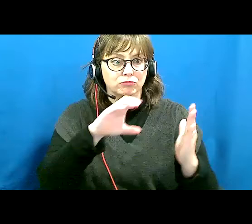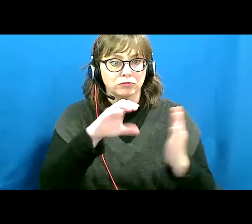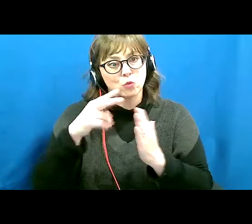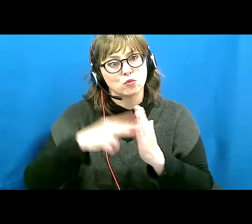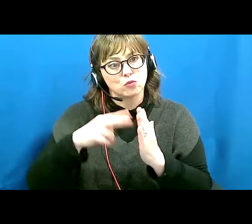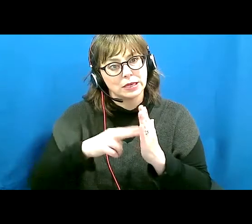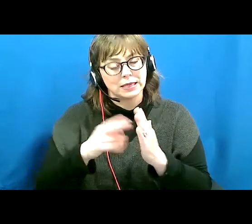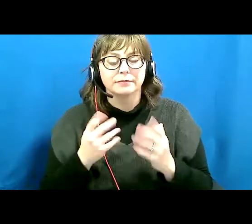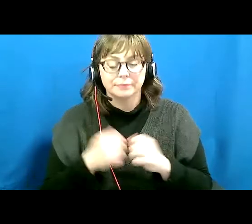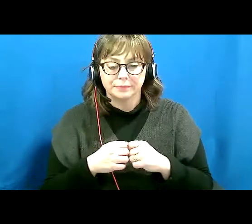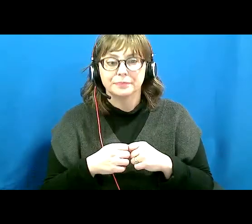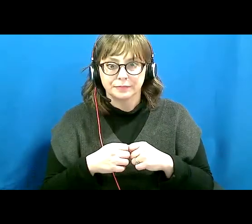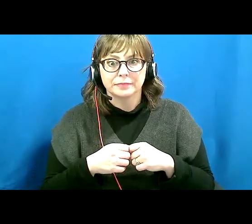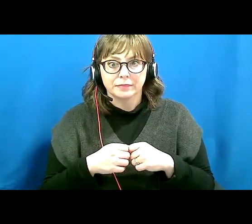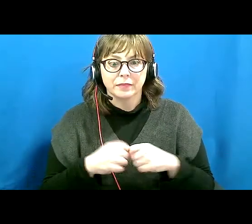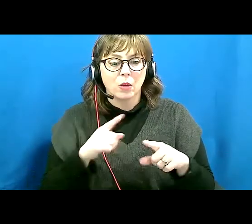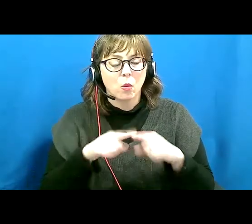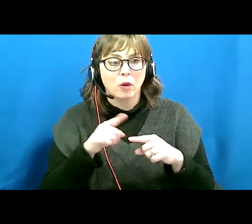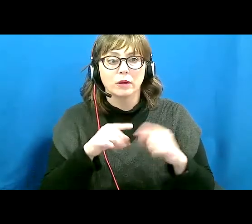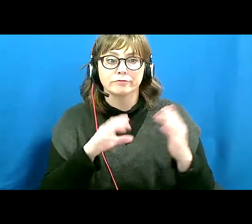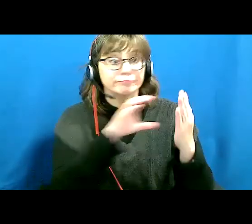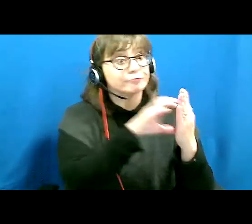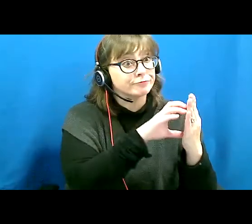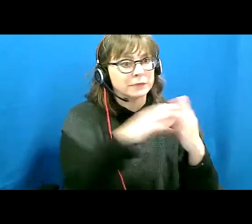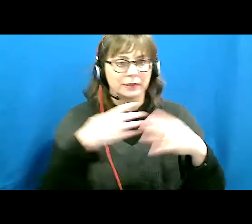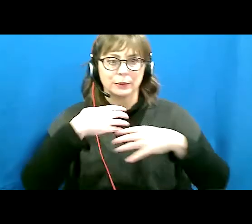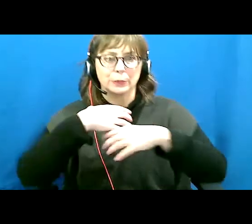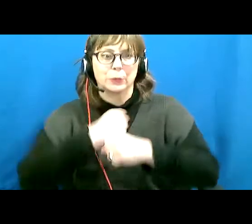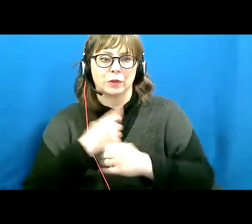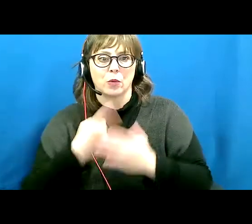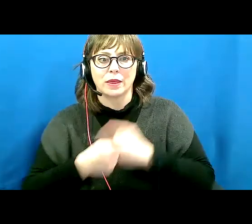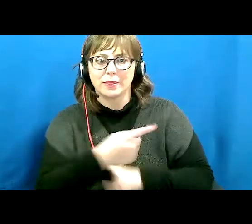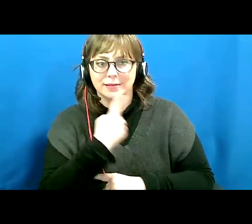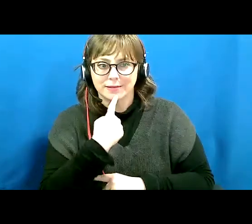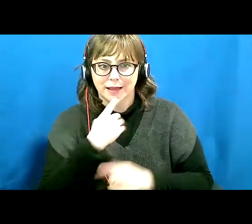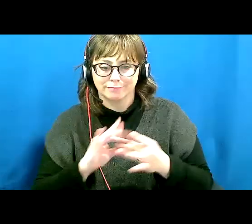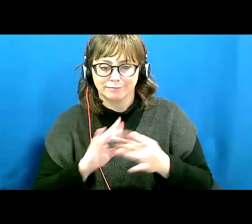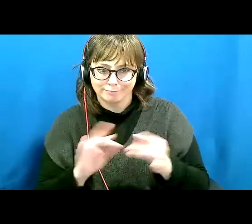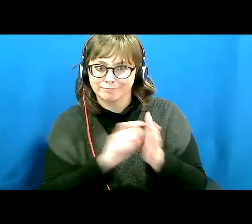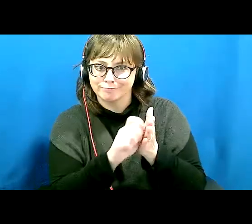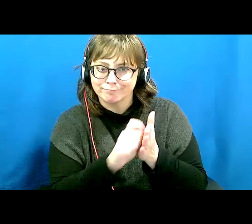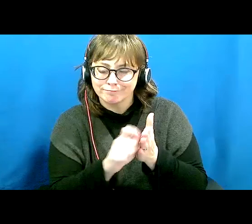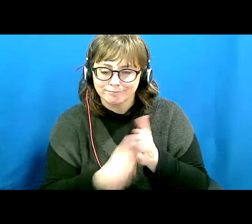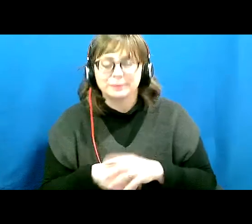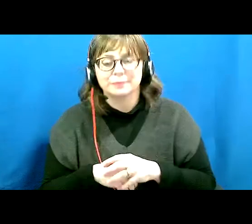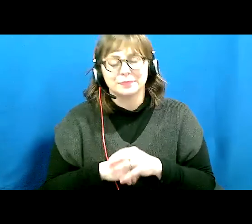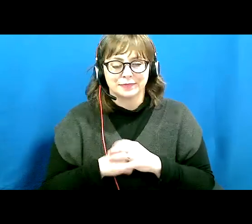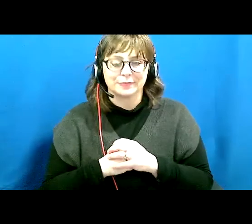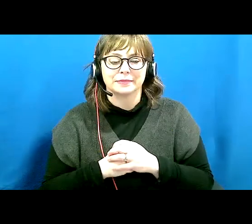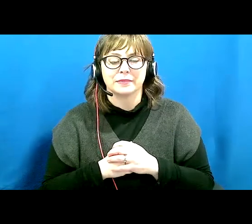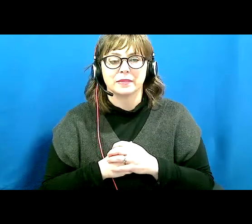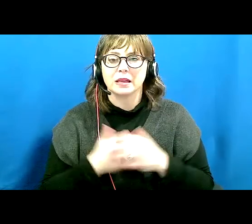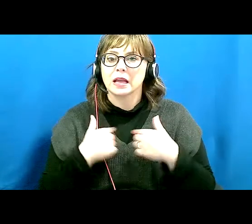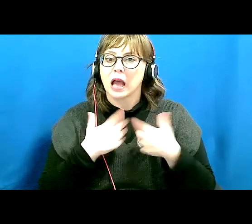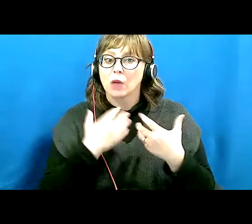or give a synopsis of what they have done. I just want to say that